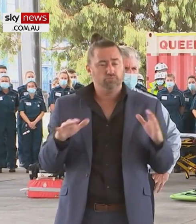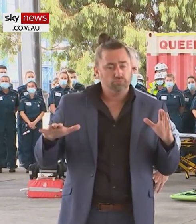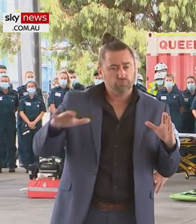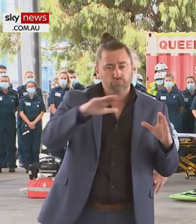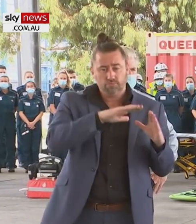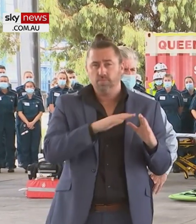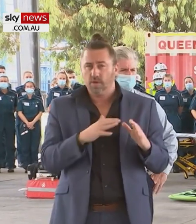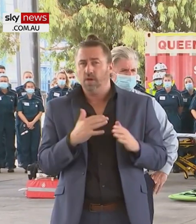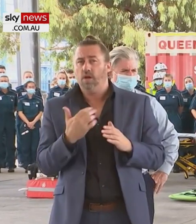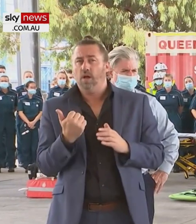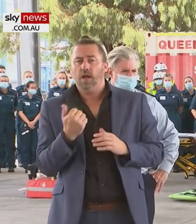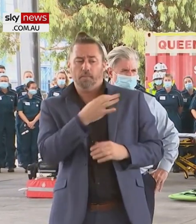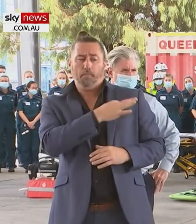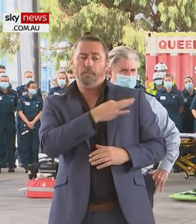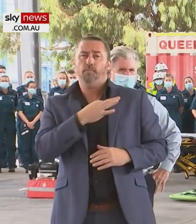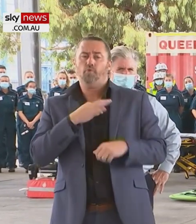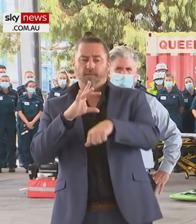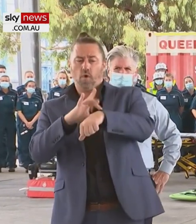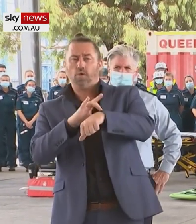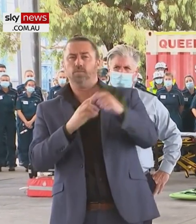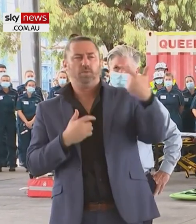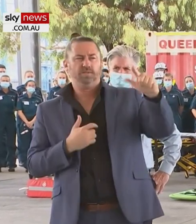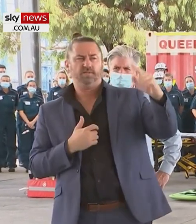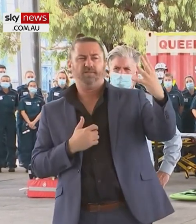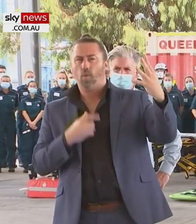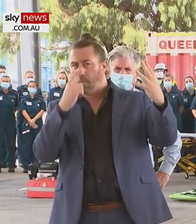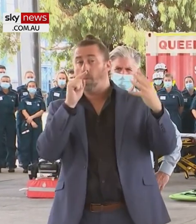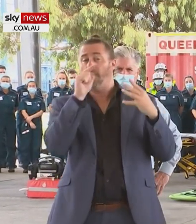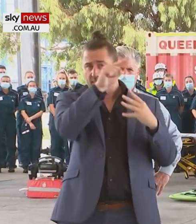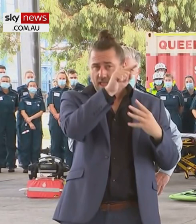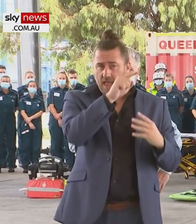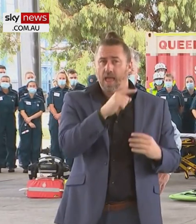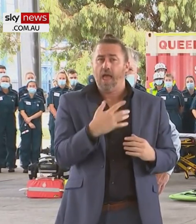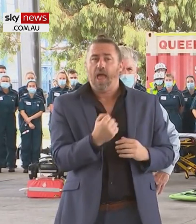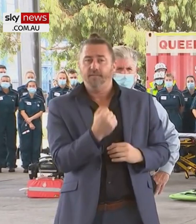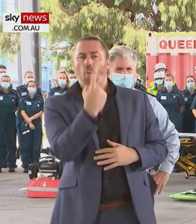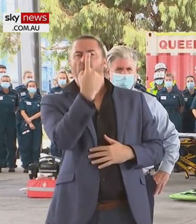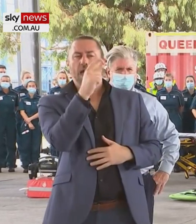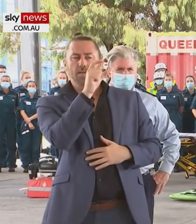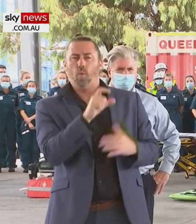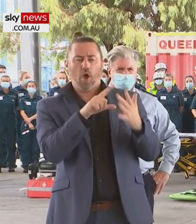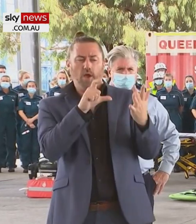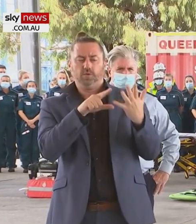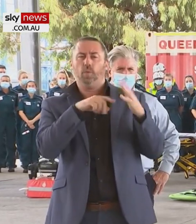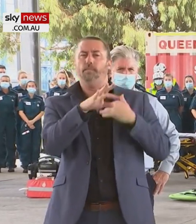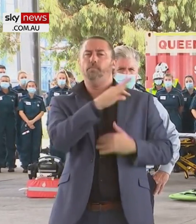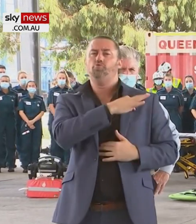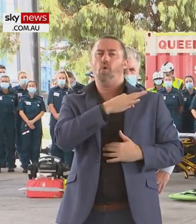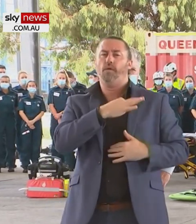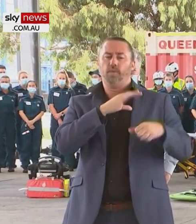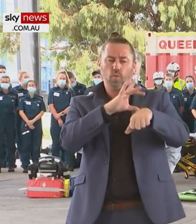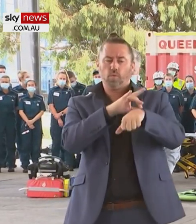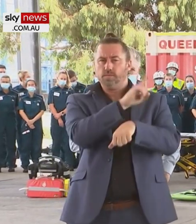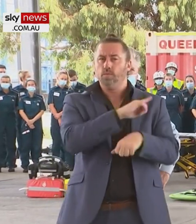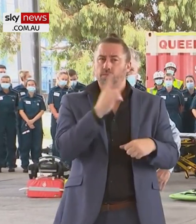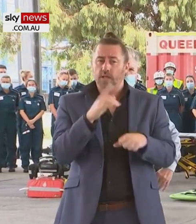reported in the private hospitals with only one in ICU and non-ventilated, which is good news as well. So we're seeing those numbers come